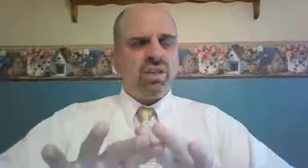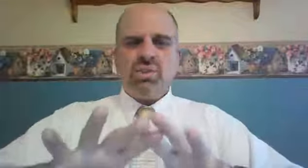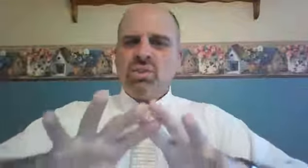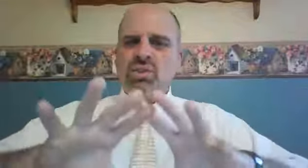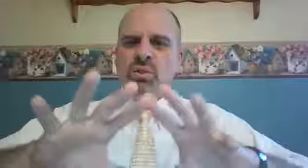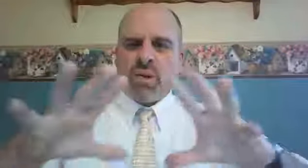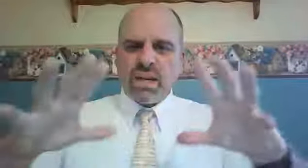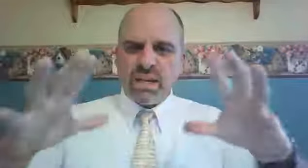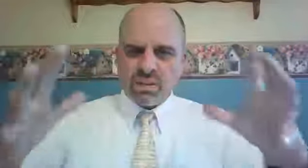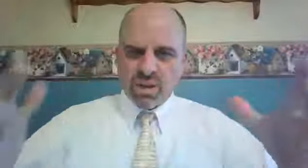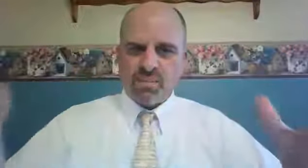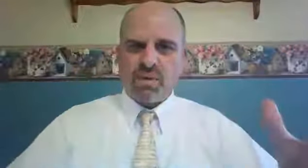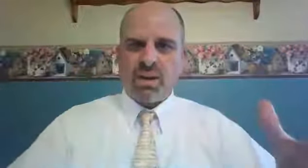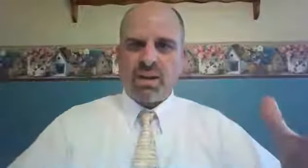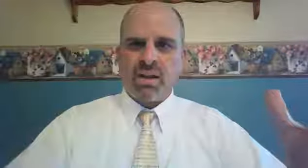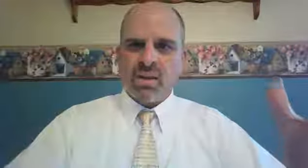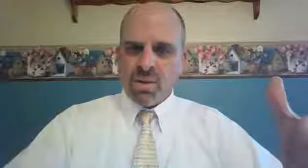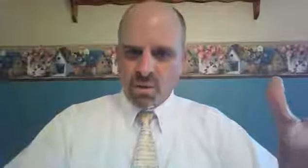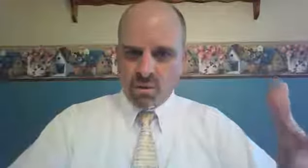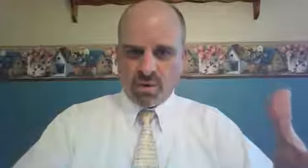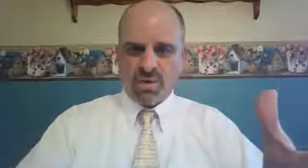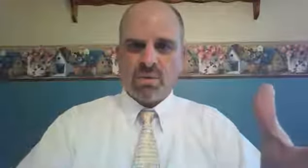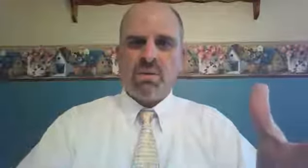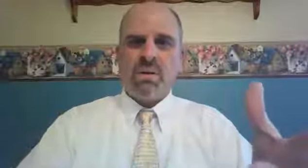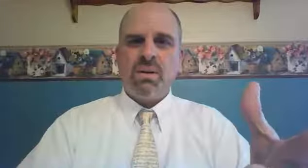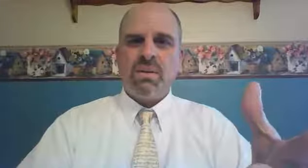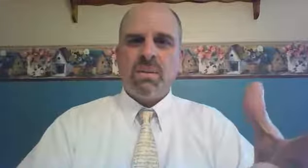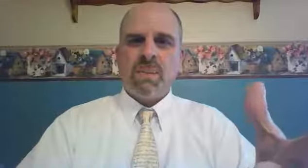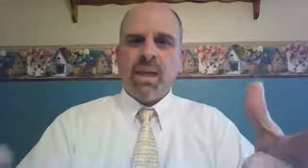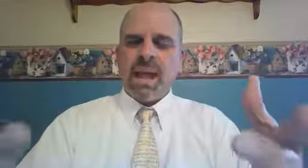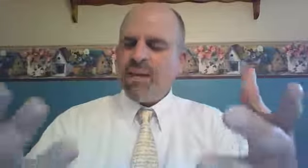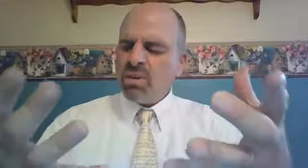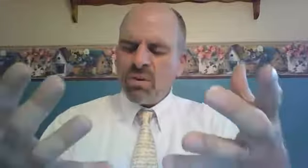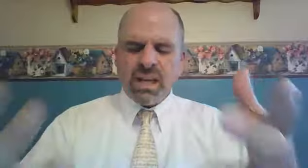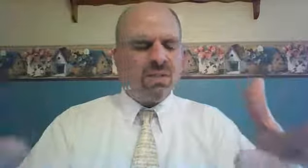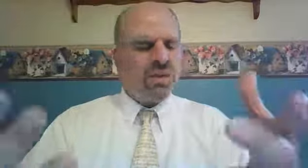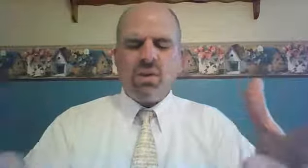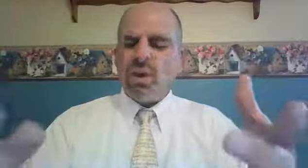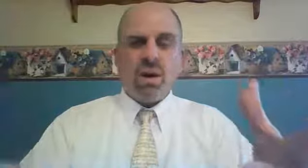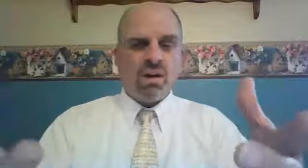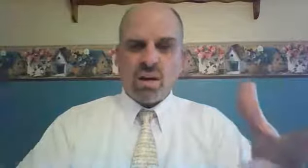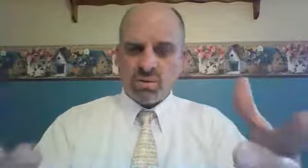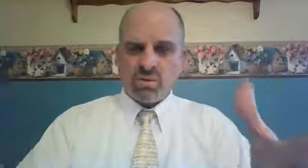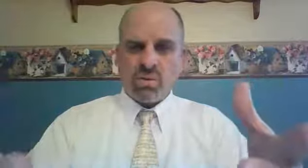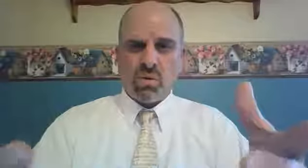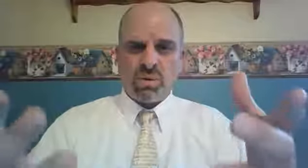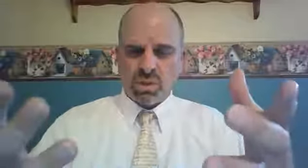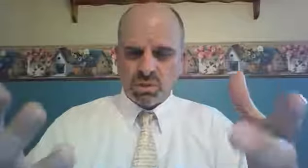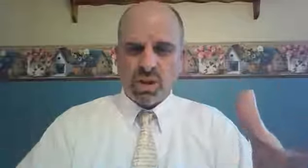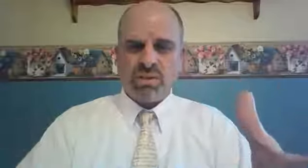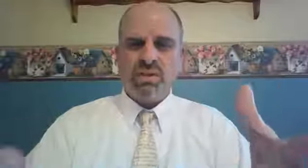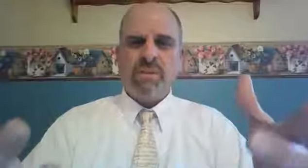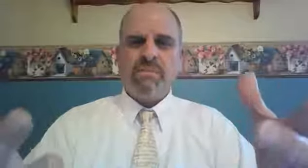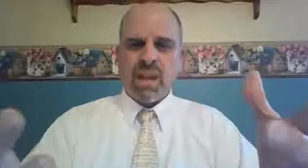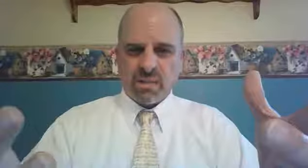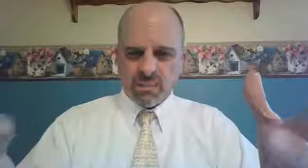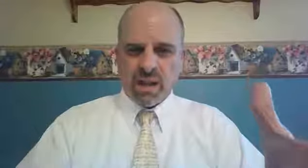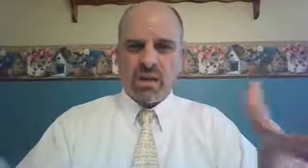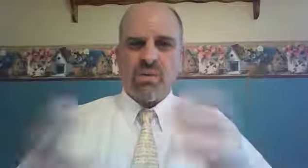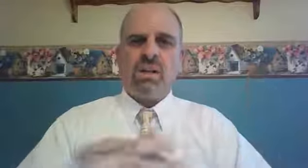Jesus spread his covering over you? Have you given your heart and soul to trust and follow